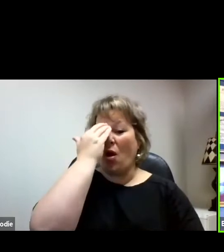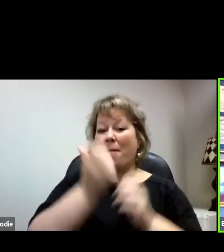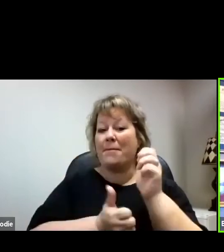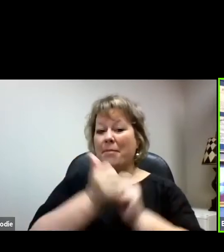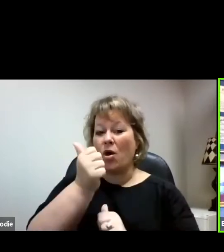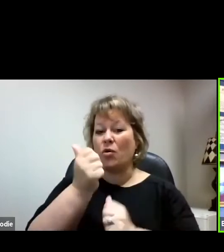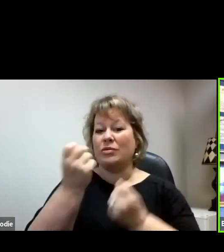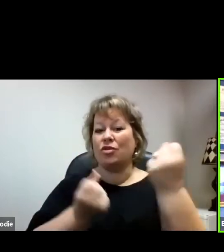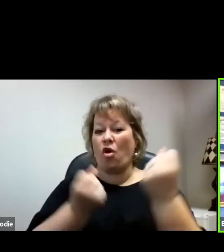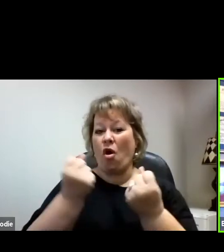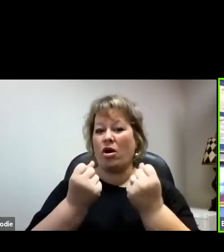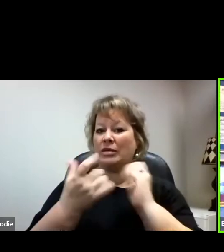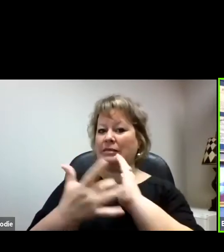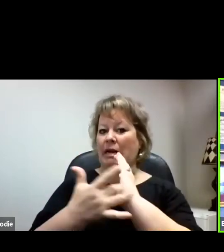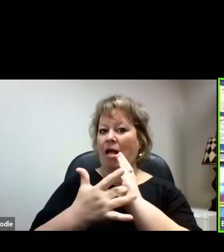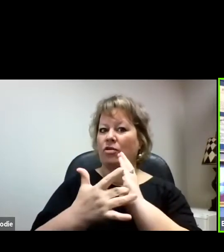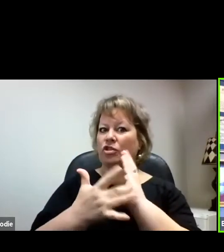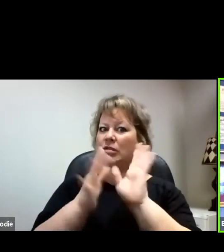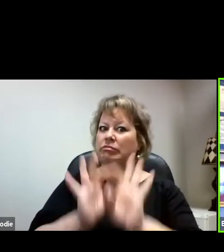is certainly king.